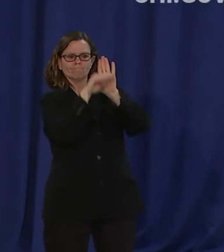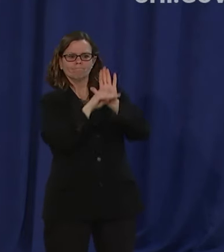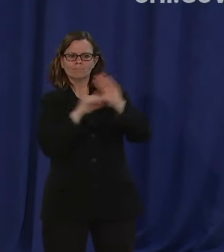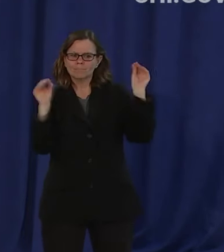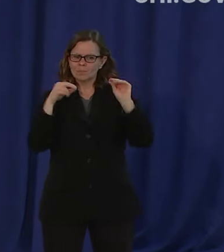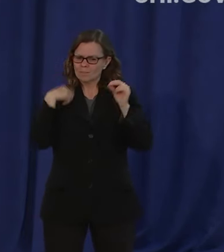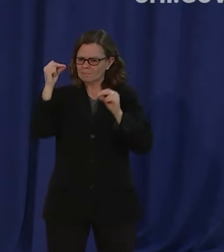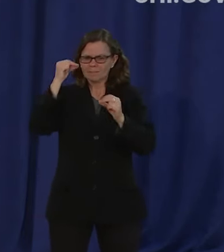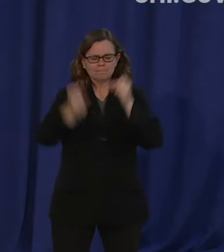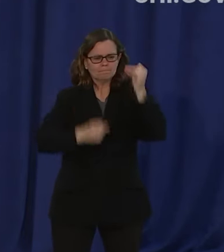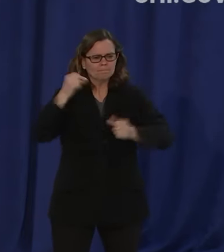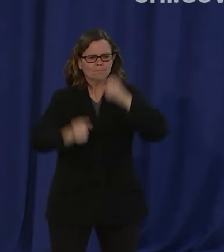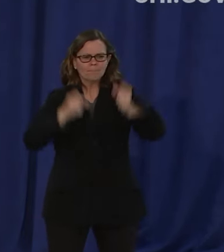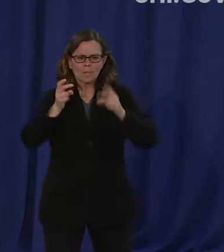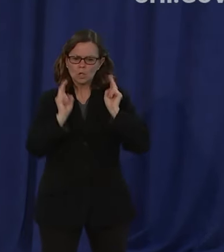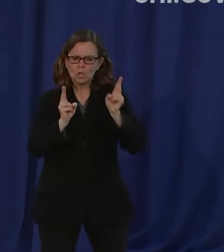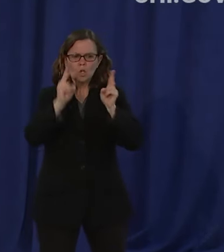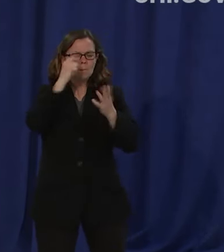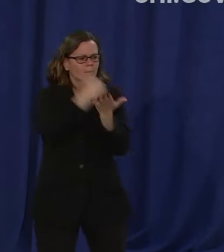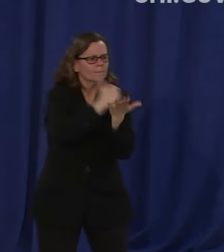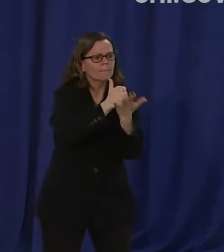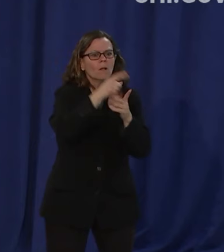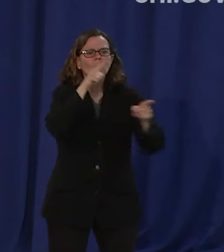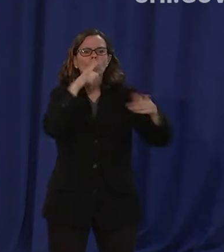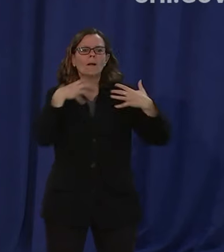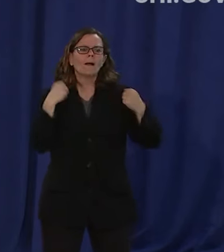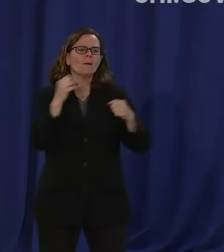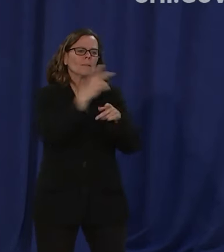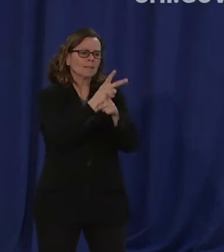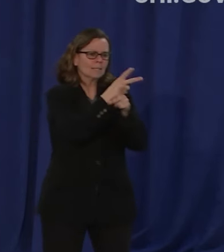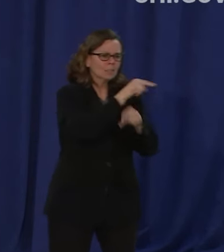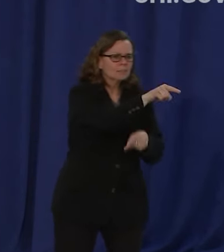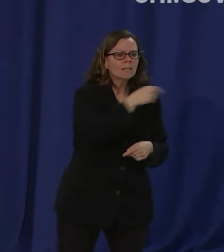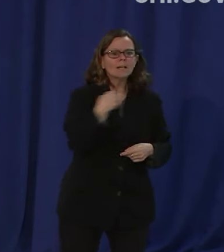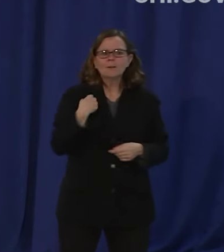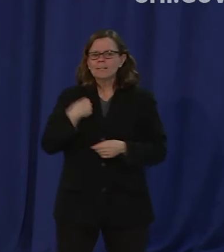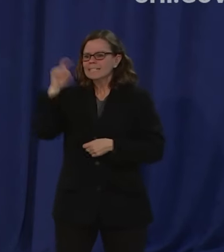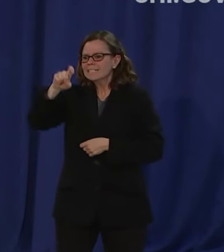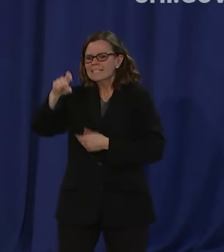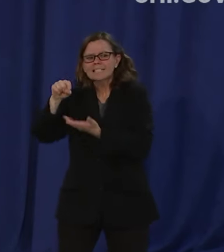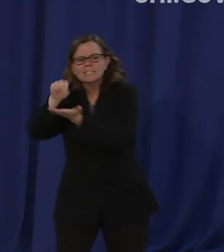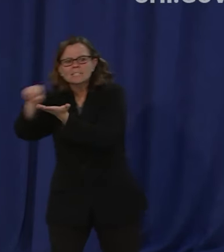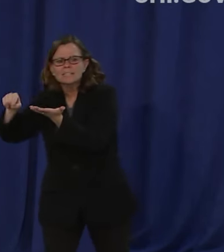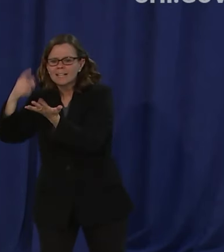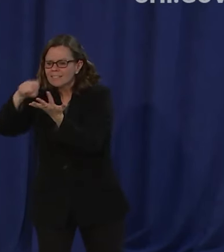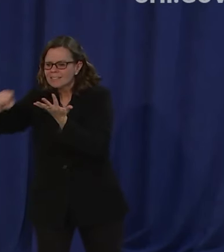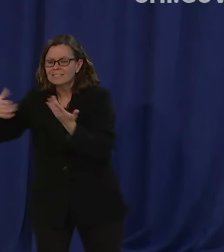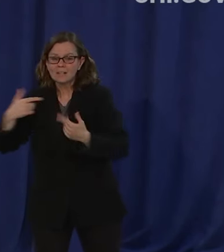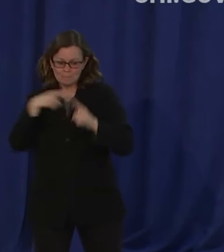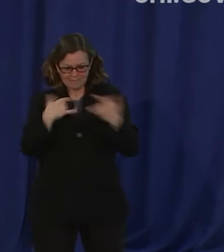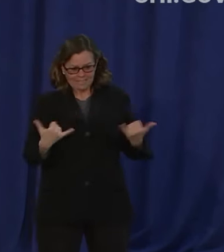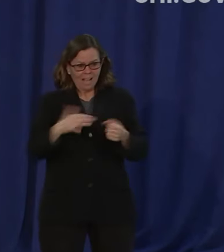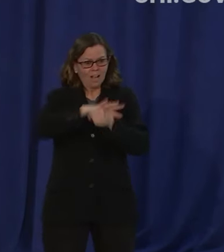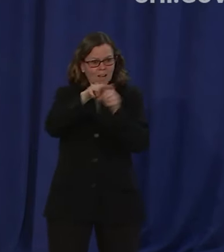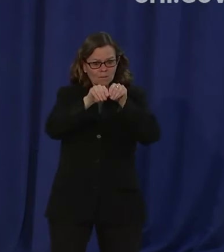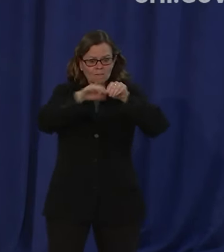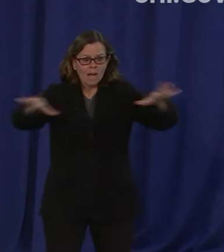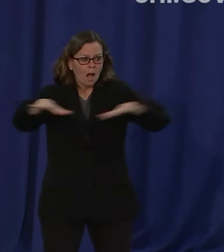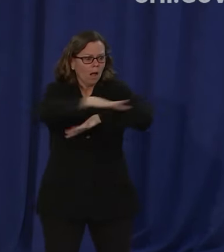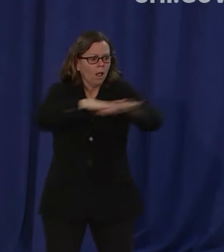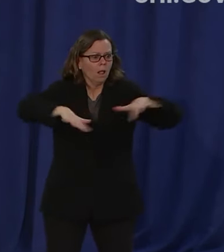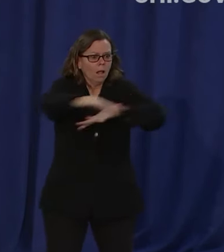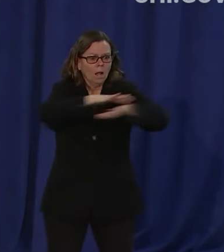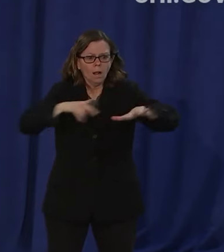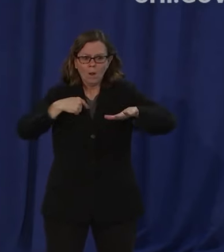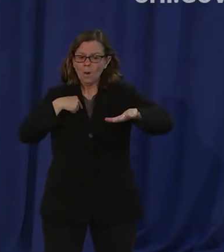to making sure that we have the tools that we need uh to fight this pandemic we literally if we if we wait we lose we